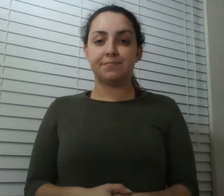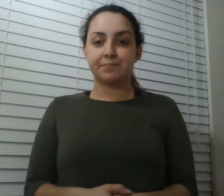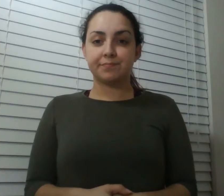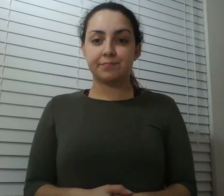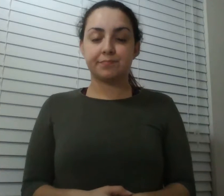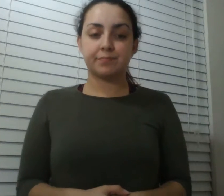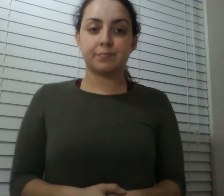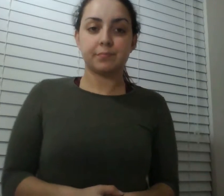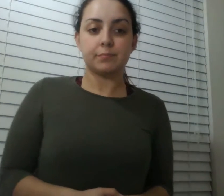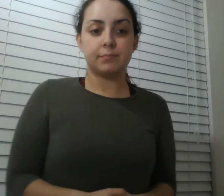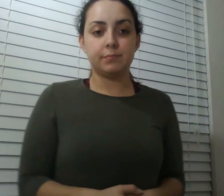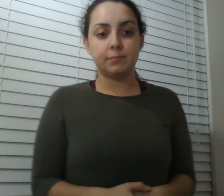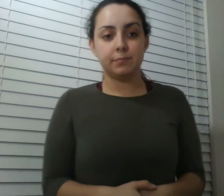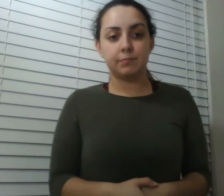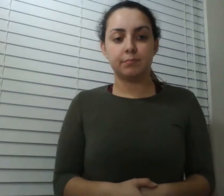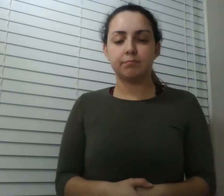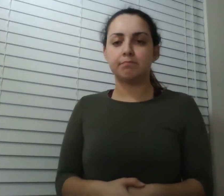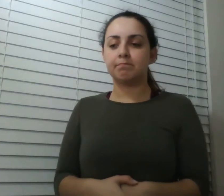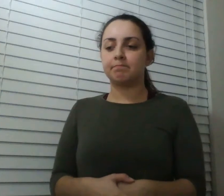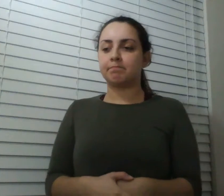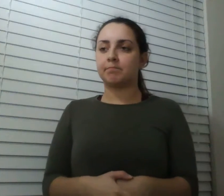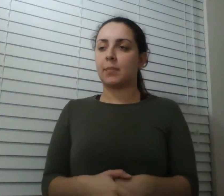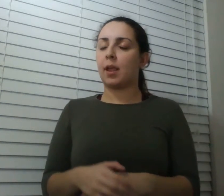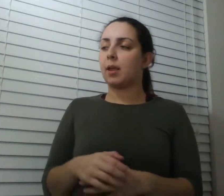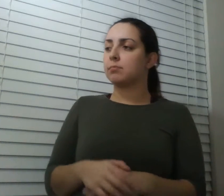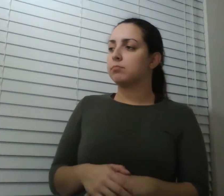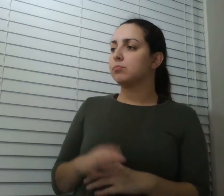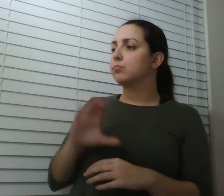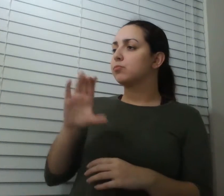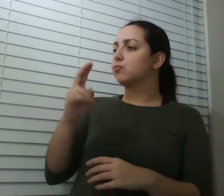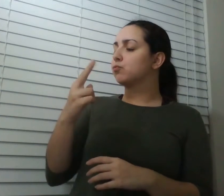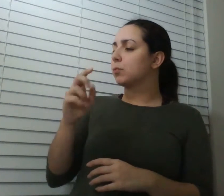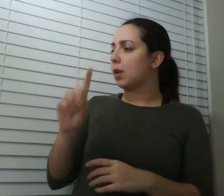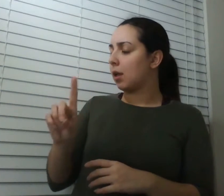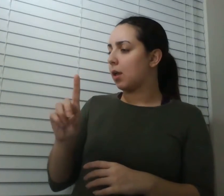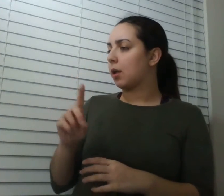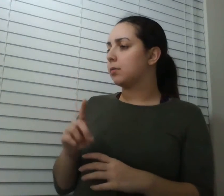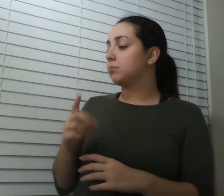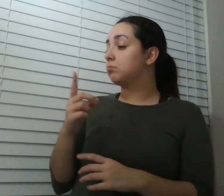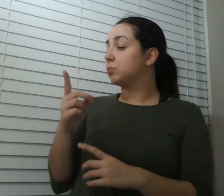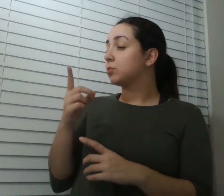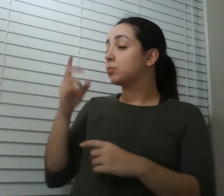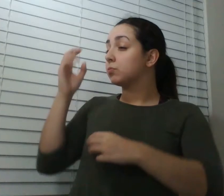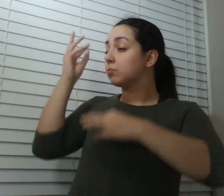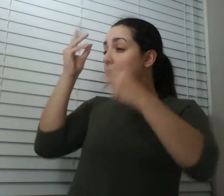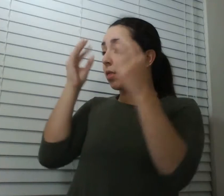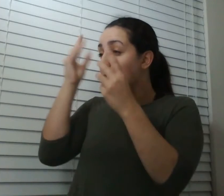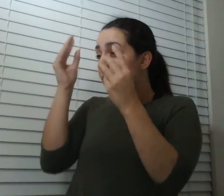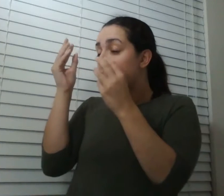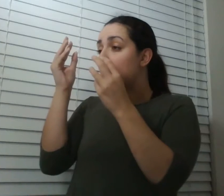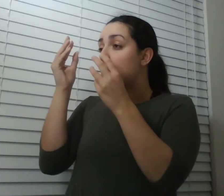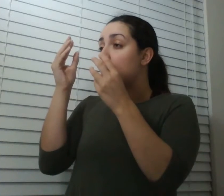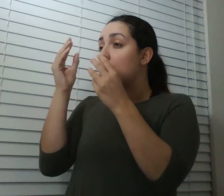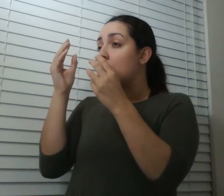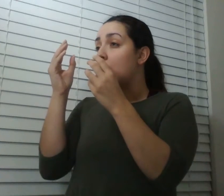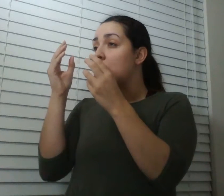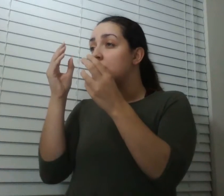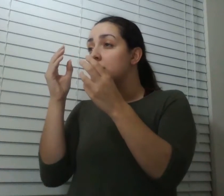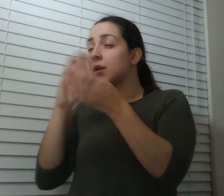so uh jen have you ever wondered what it would be like to be a bat or a rabbit